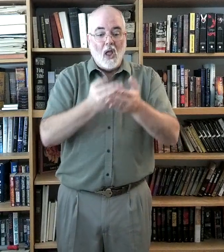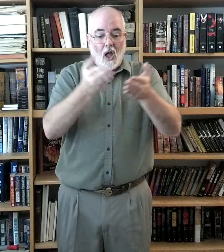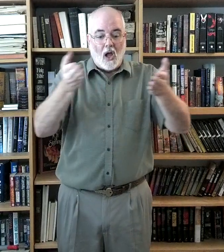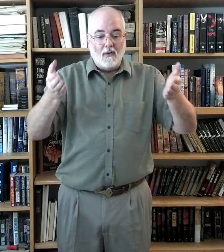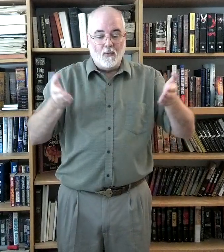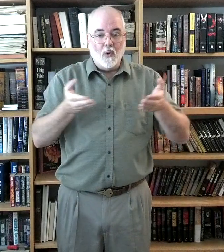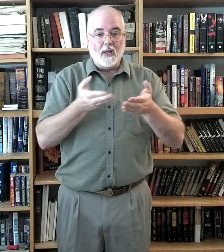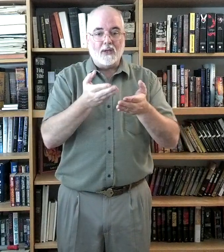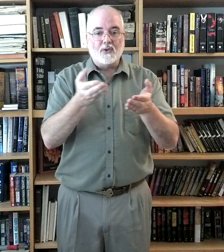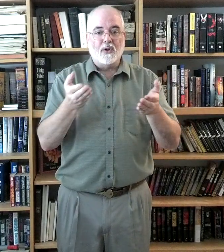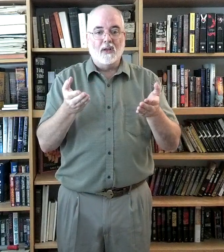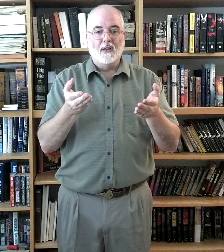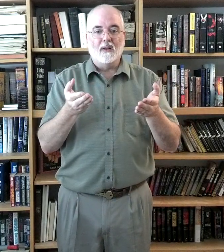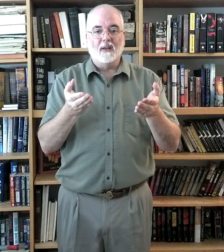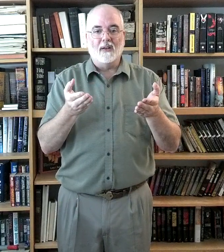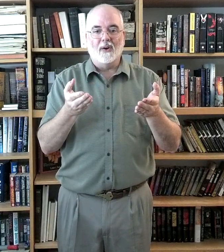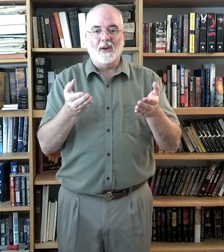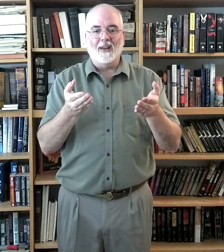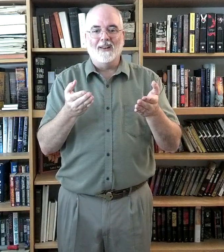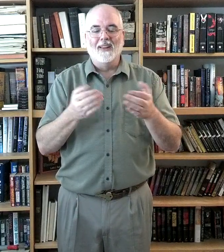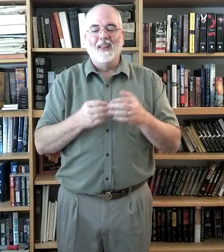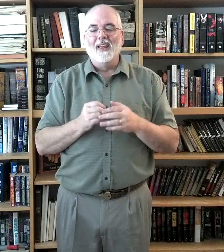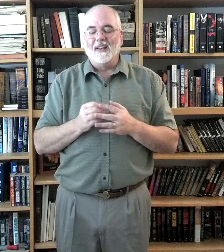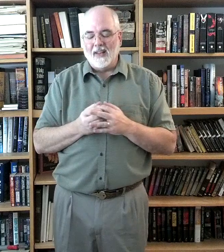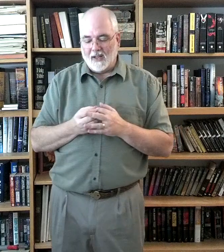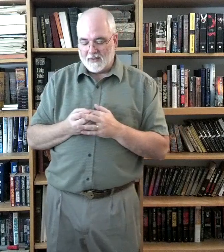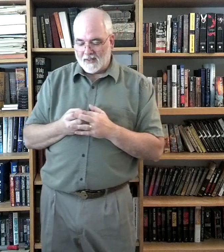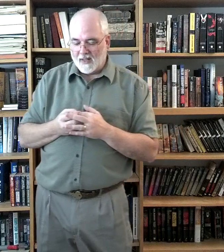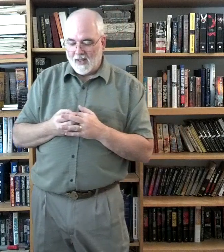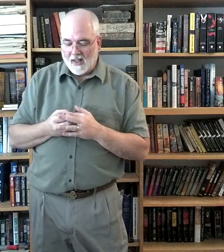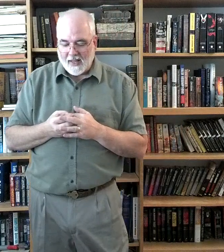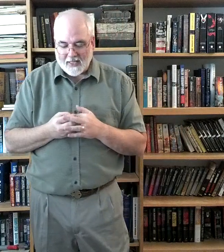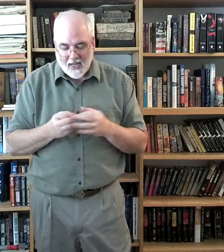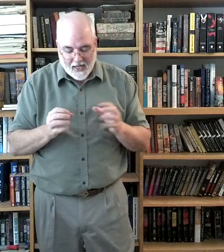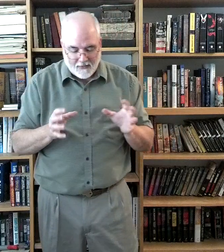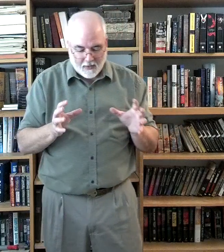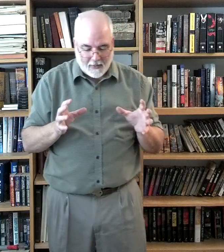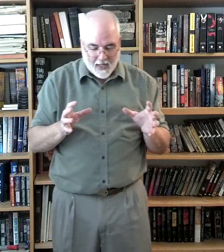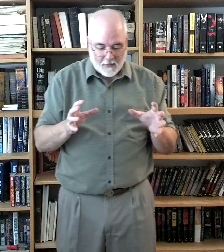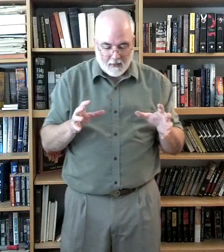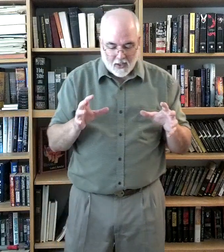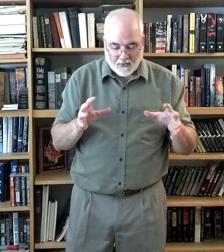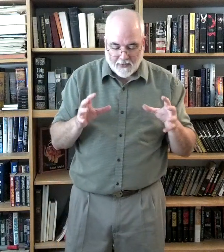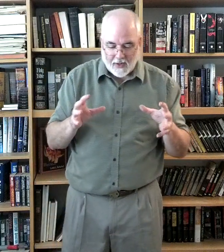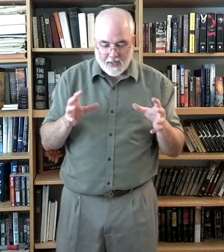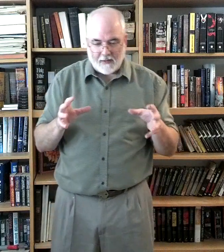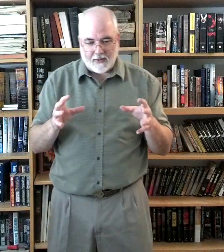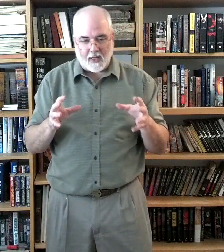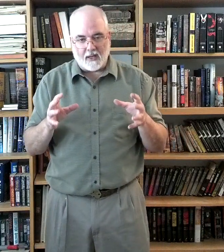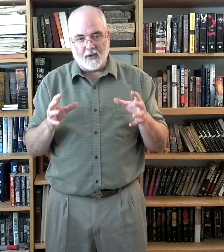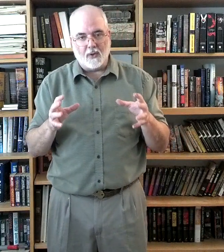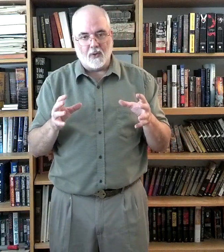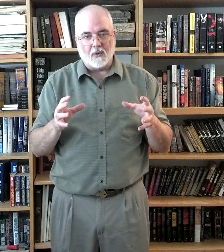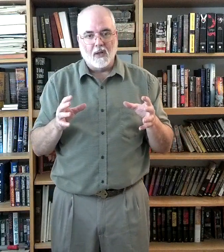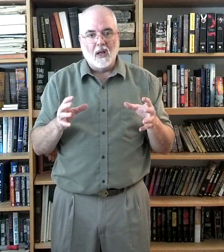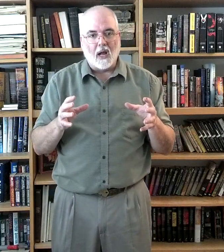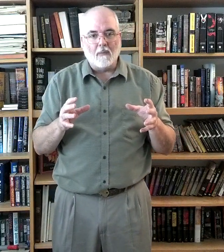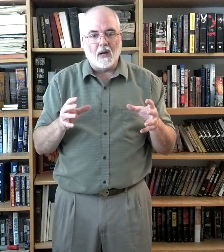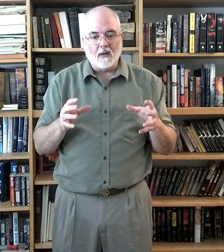Of which. All right? Now, that's kind of a pantomime and it's a very deaf thing to do. I'm not going to